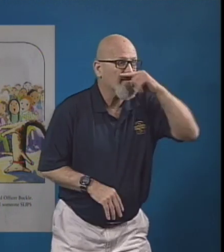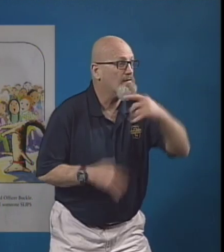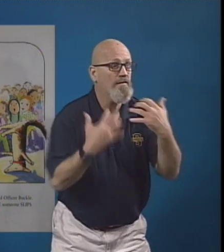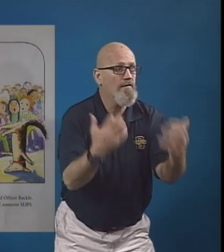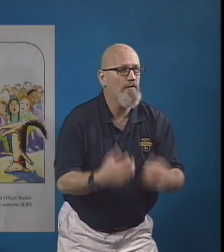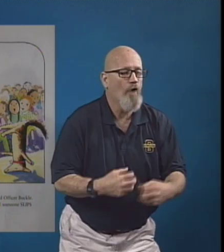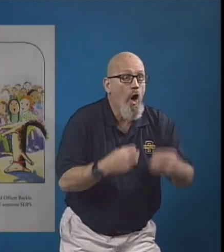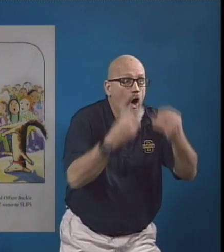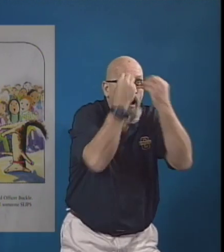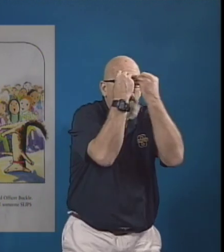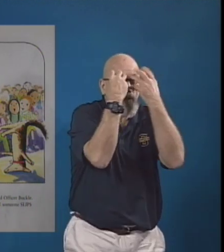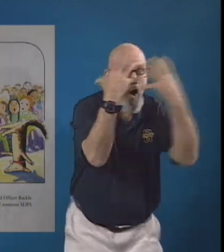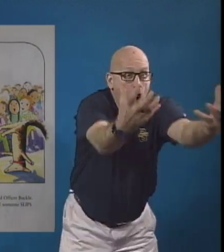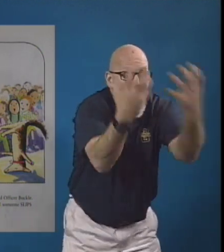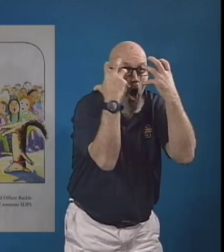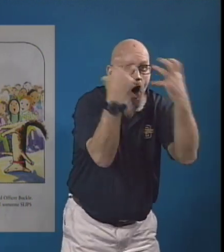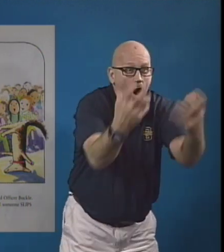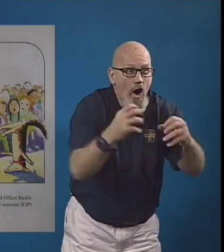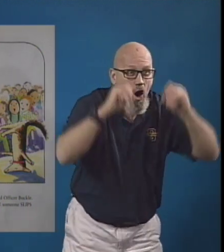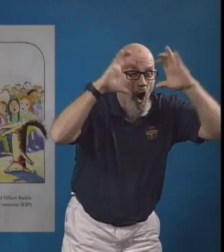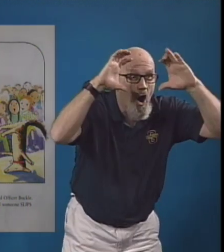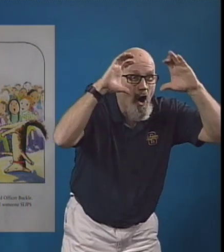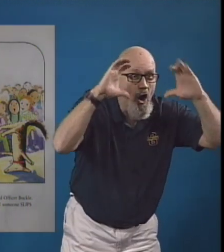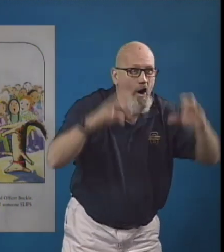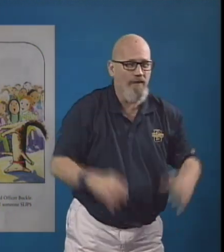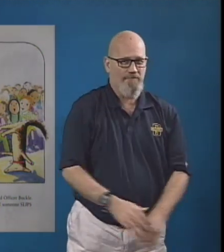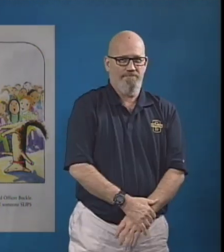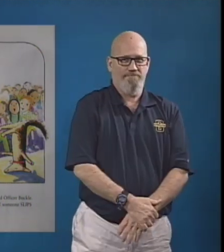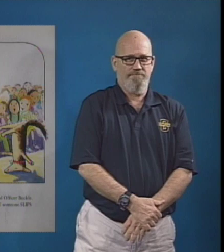Look at that. Gloria. The children's eyes popped.